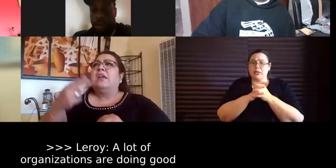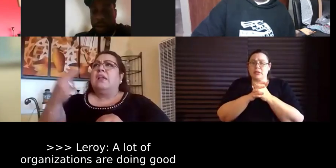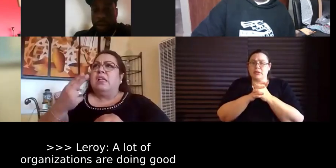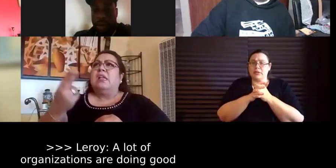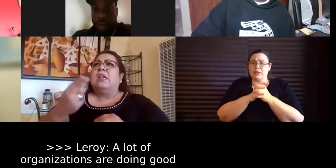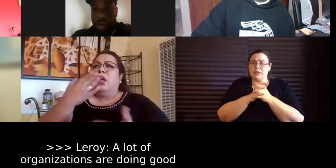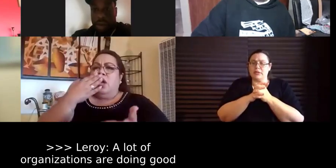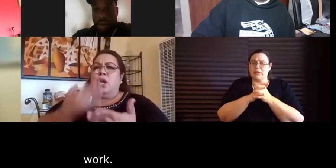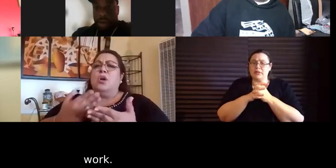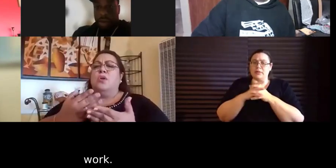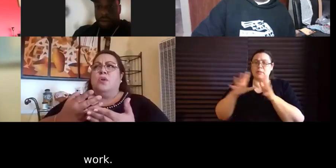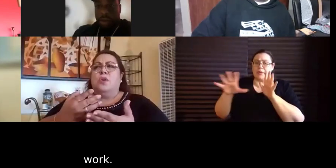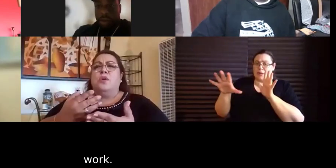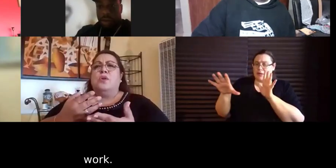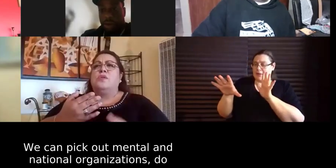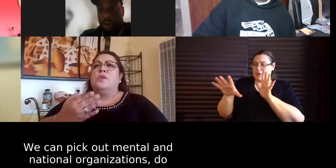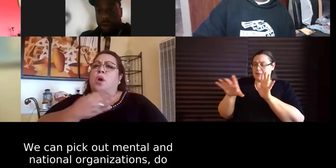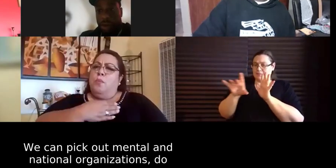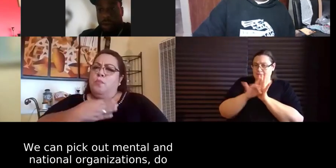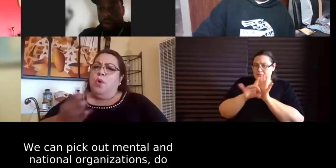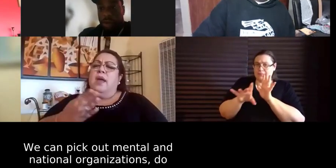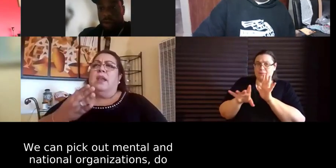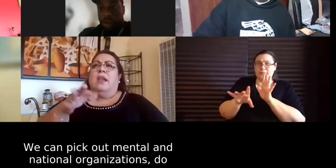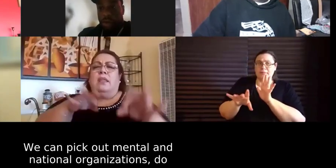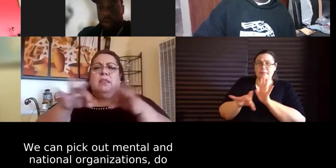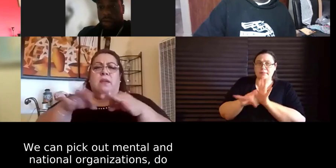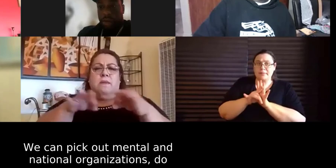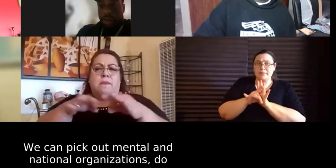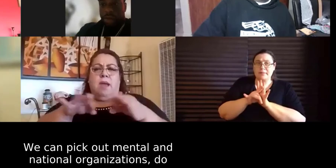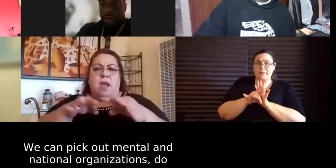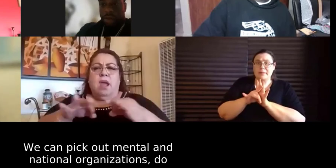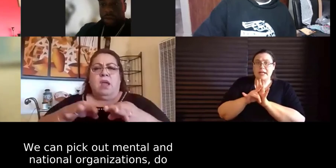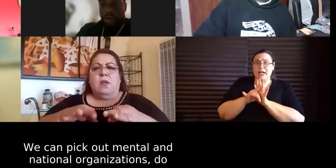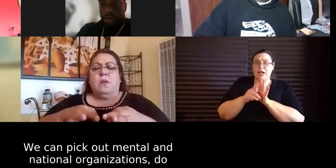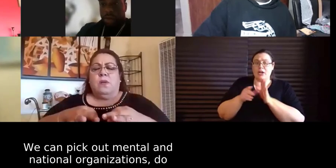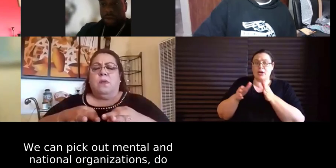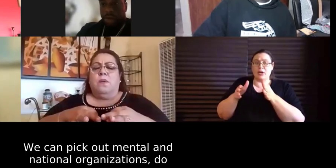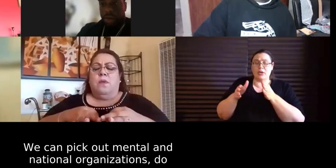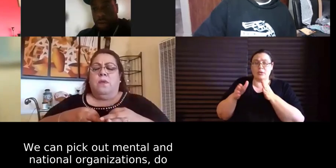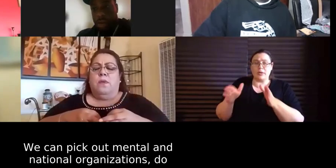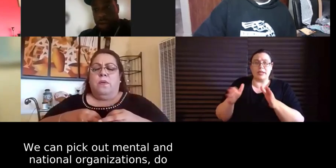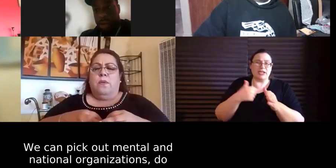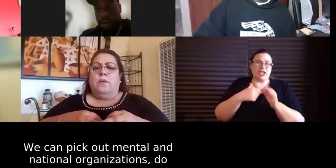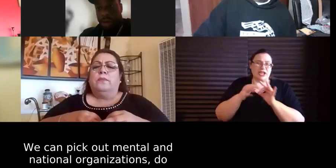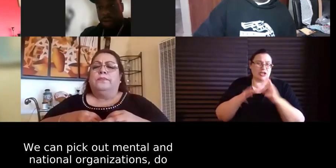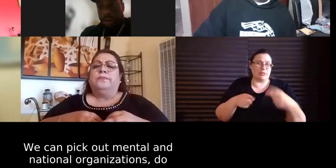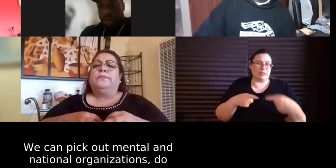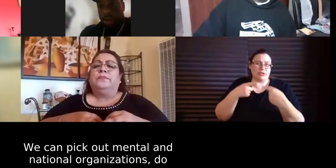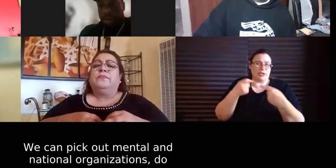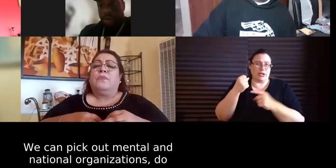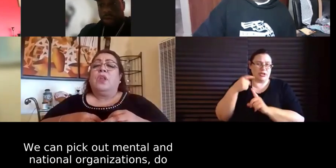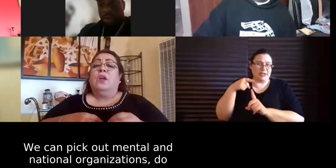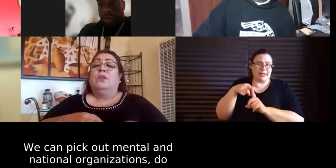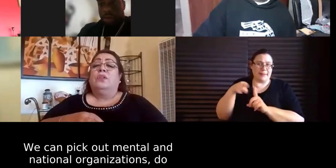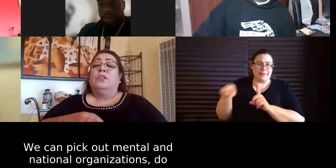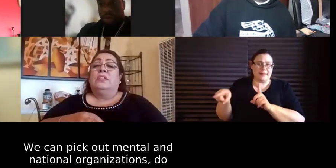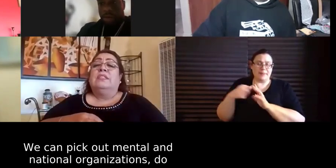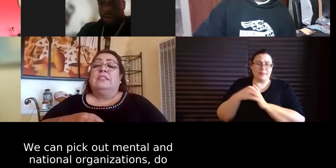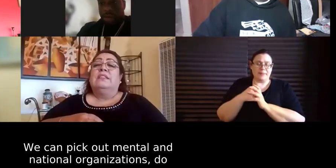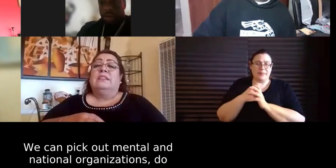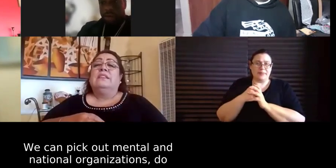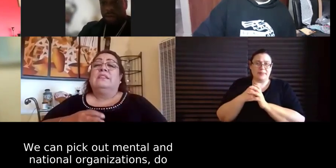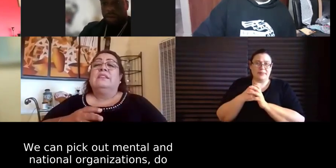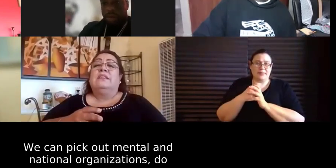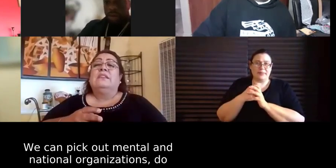organizations that that are controlled by people with mental health you know a lot of people go to the